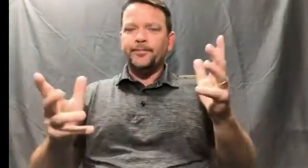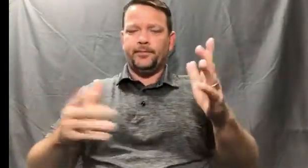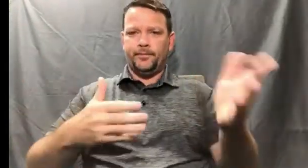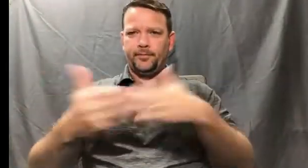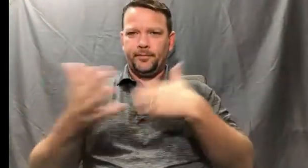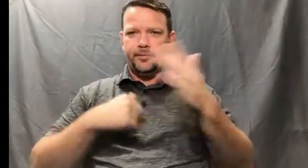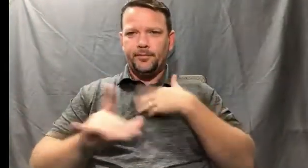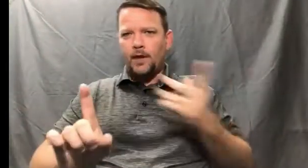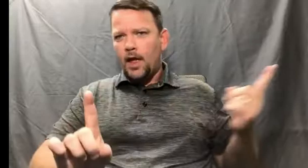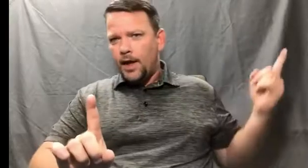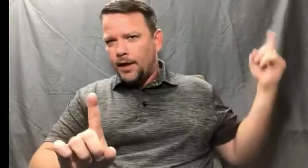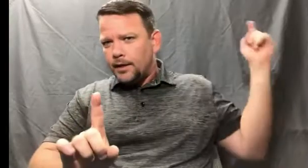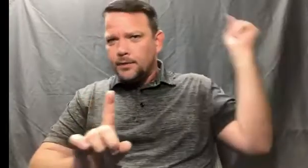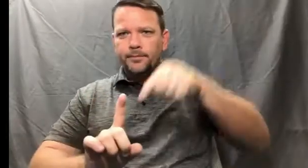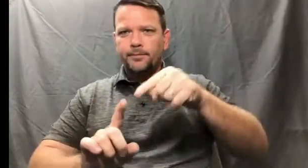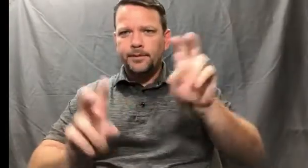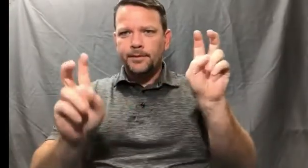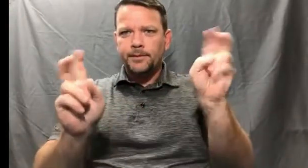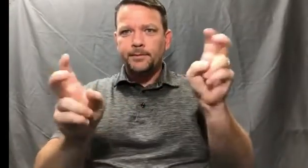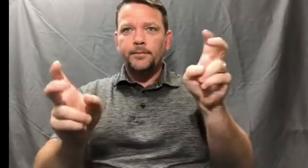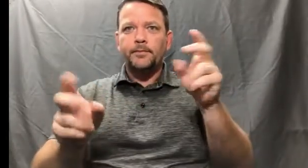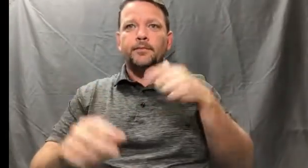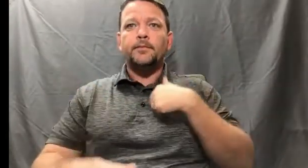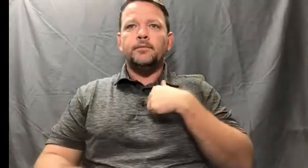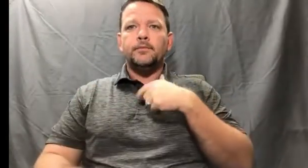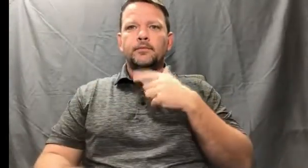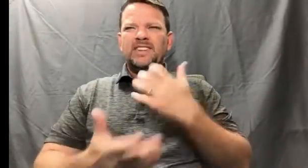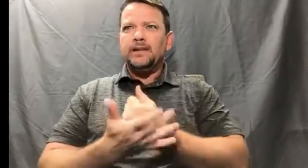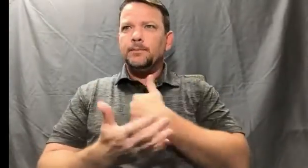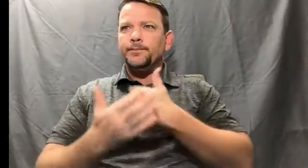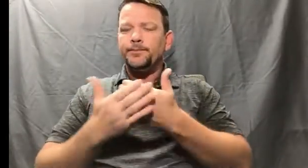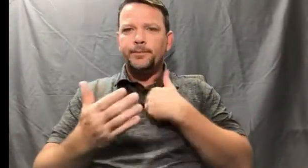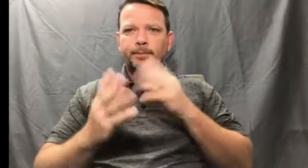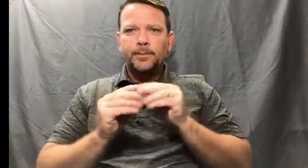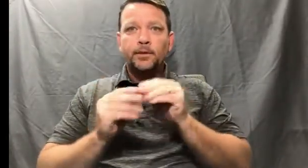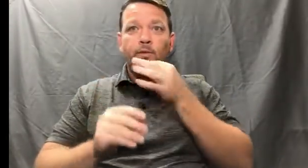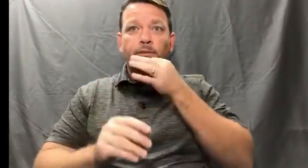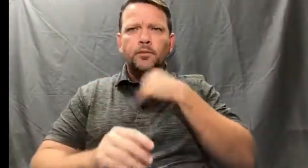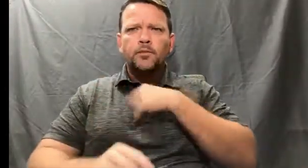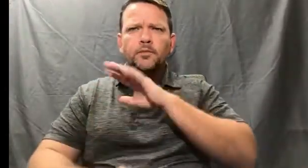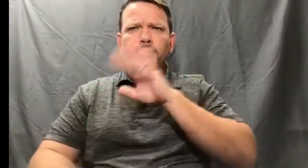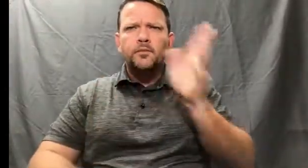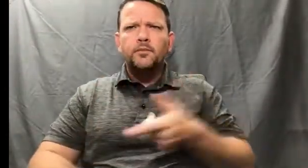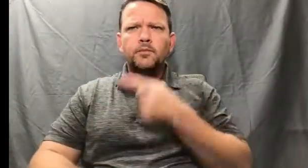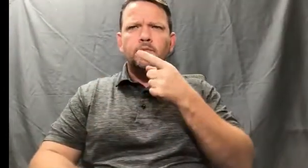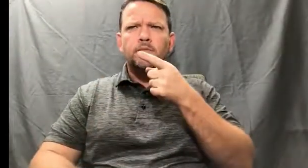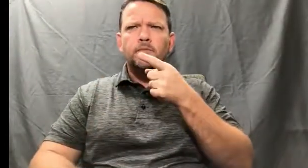stay focused. Anyway, back to the point. The topic. Before we were talking about